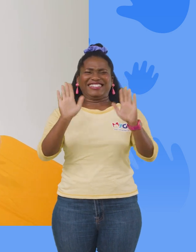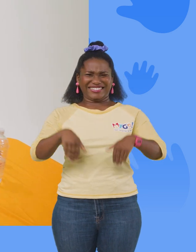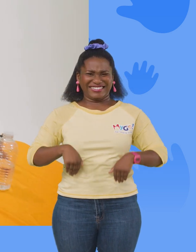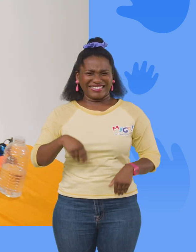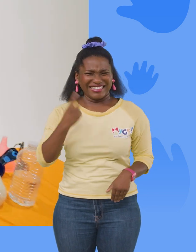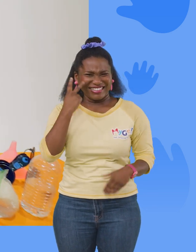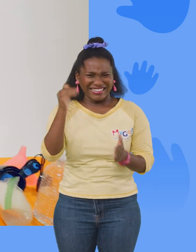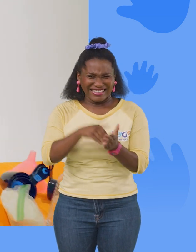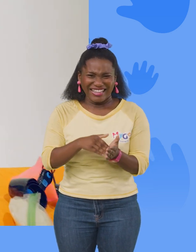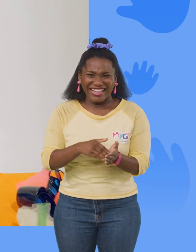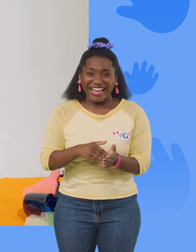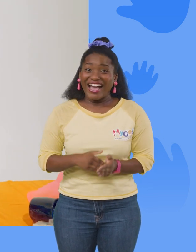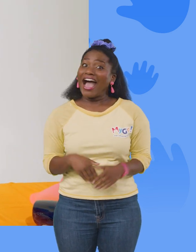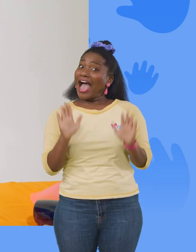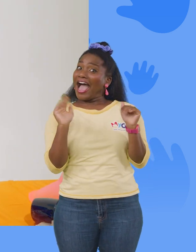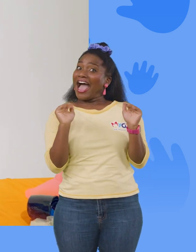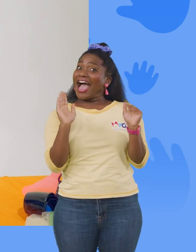See you again. Bye-bye.